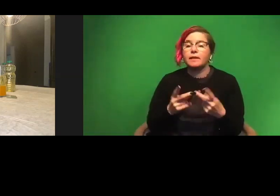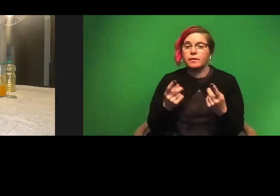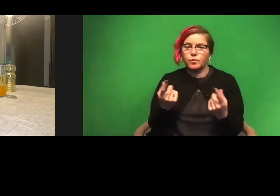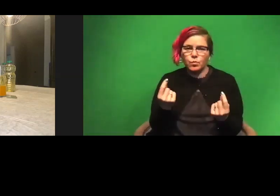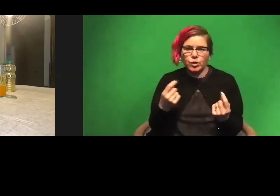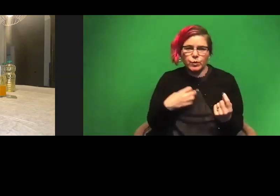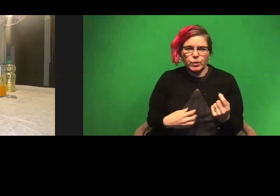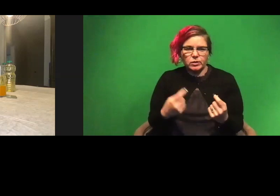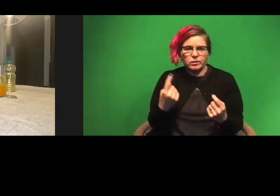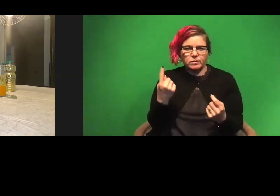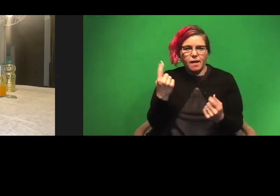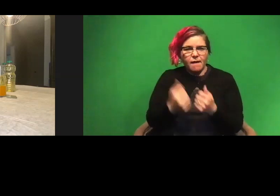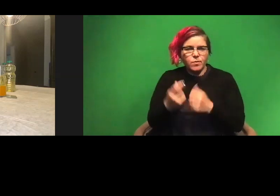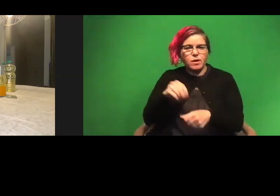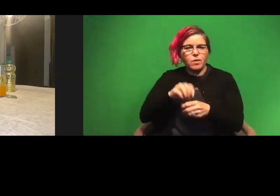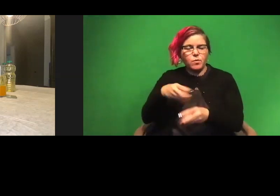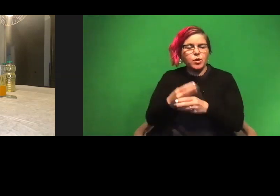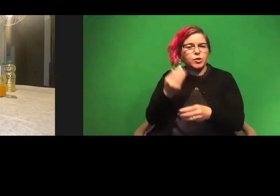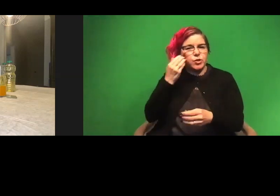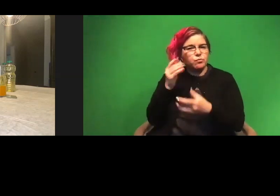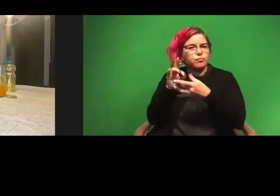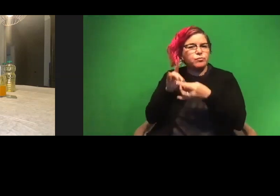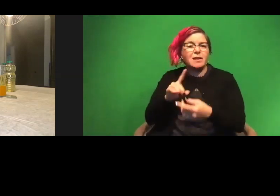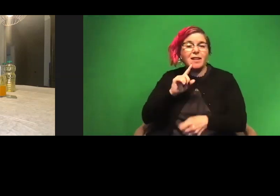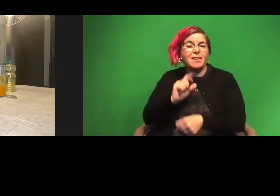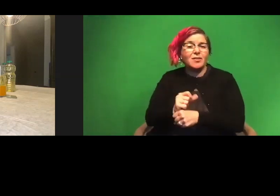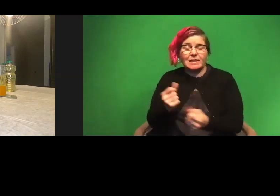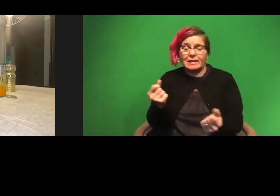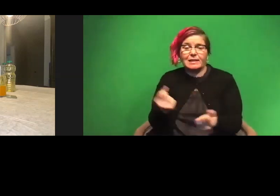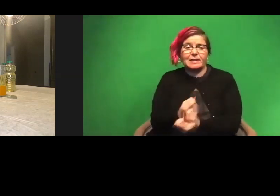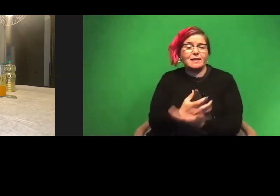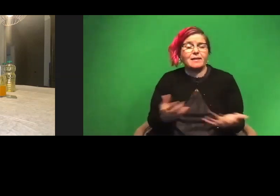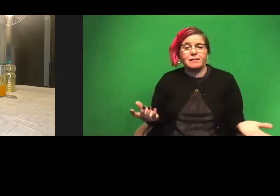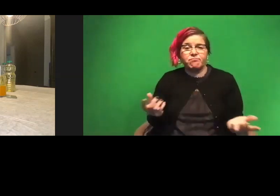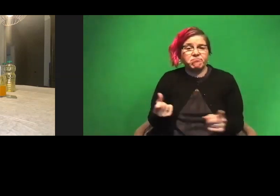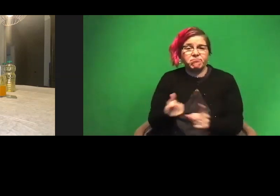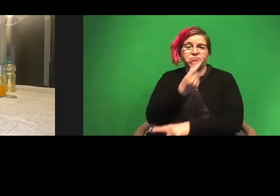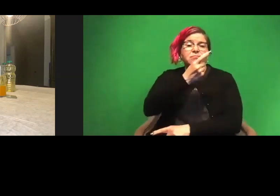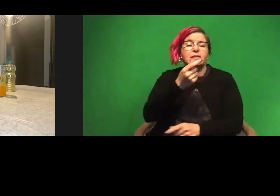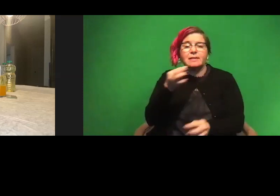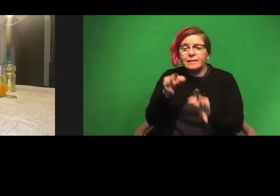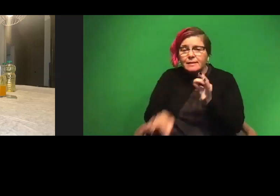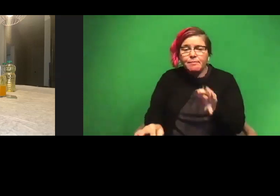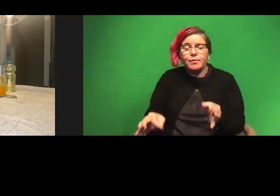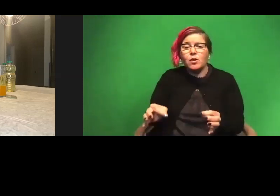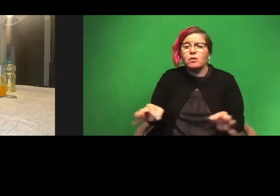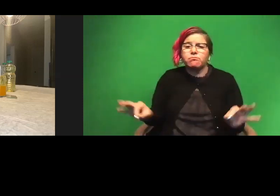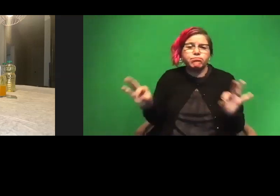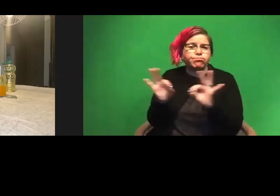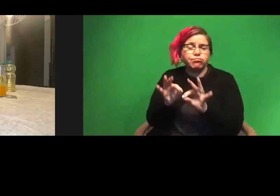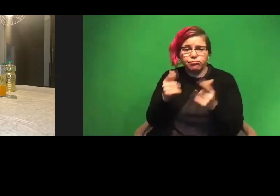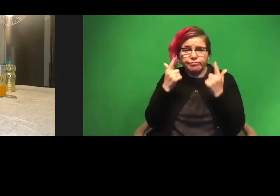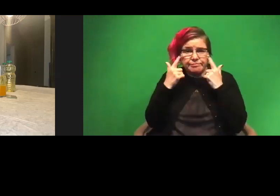do you wish everybody in the world do related to literally anything? It can be as simple or significant as you'd like.